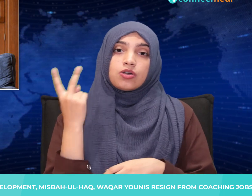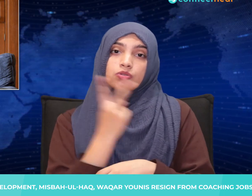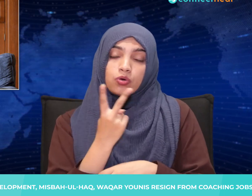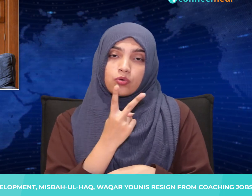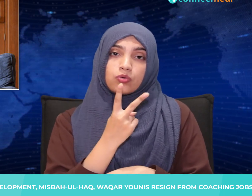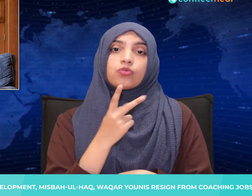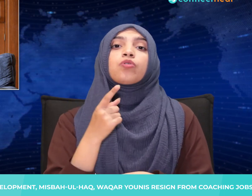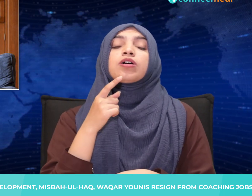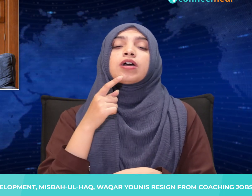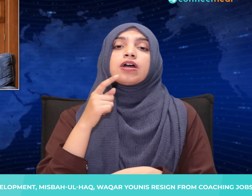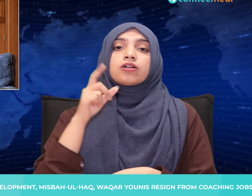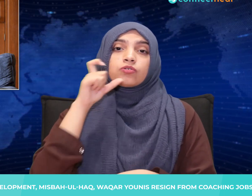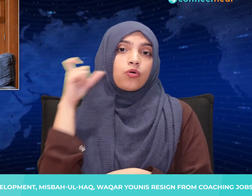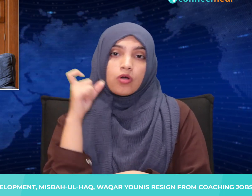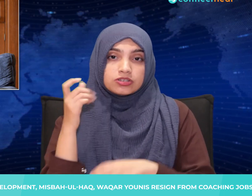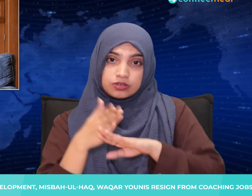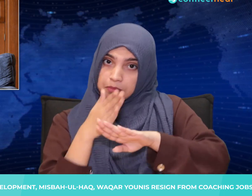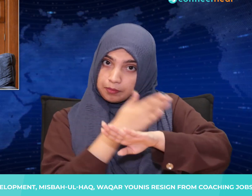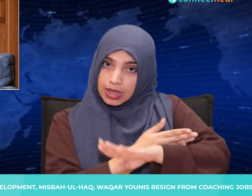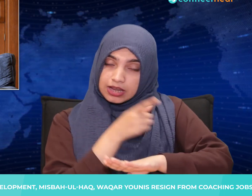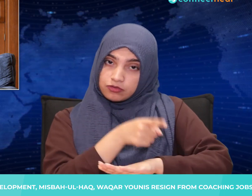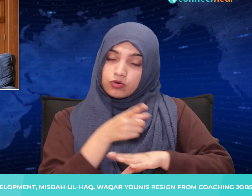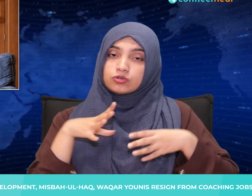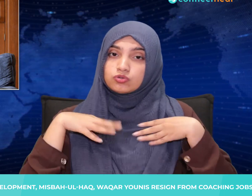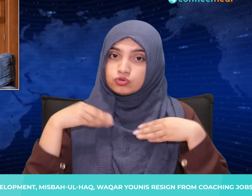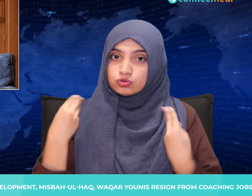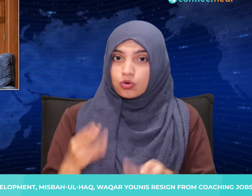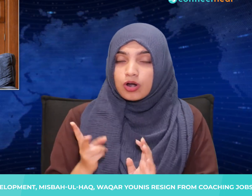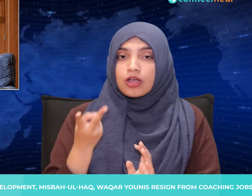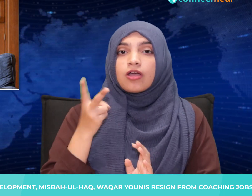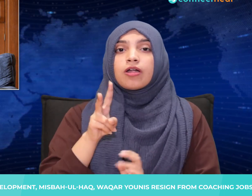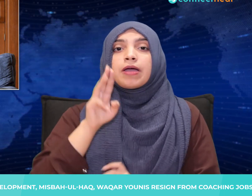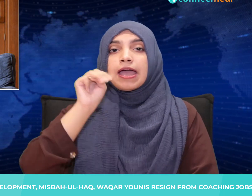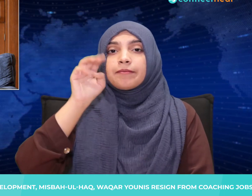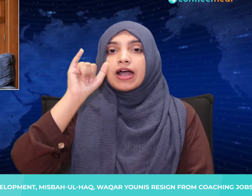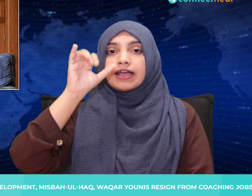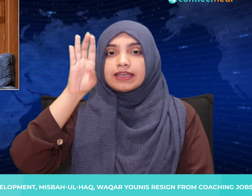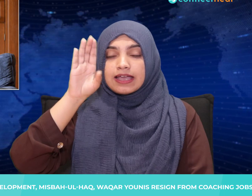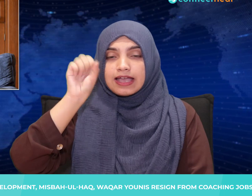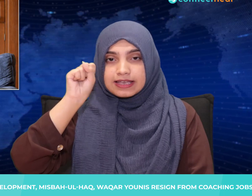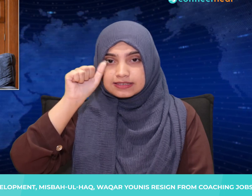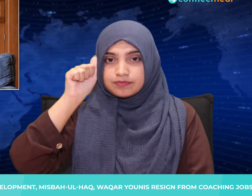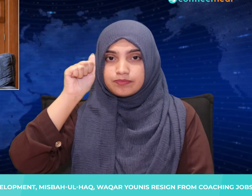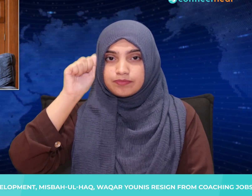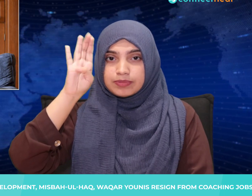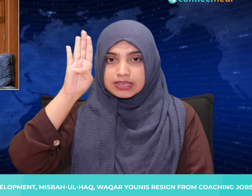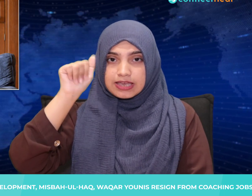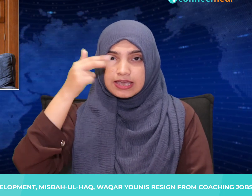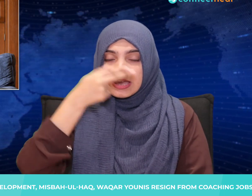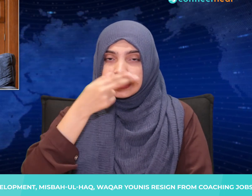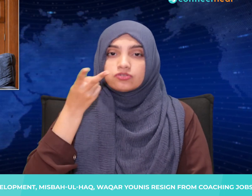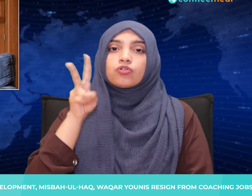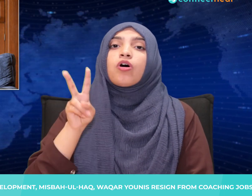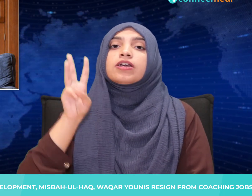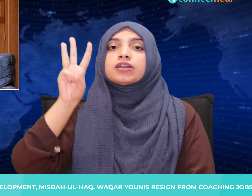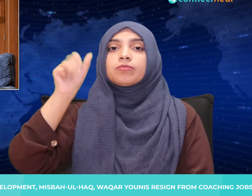coaches saying, Both Misbah and Vaqar have given so much to Pakistan cricket